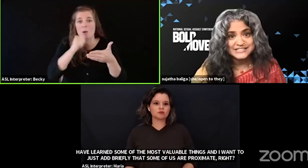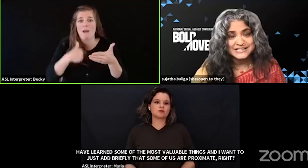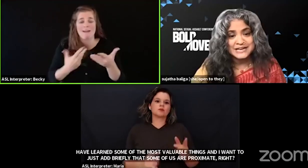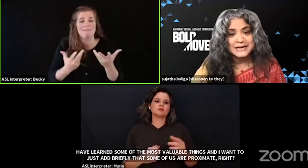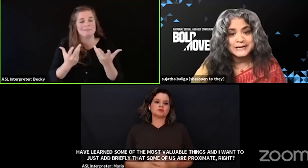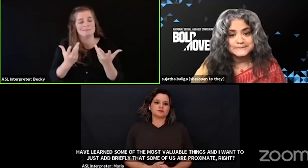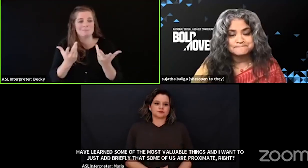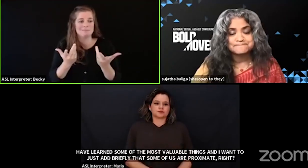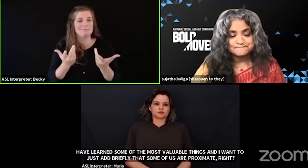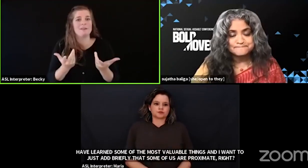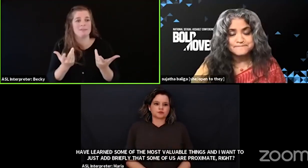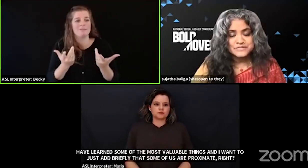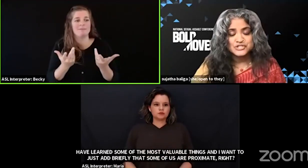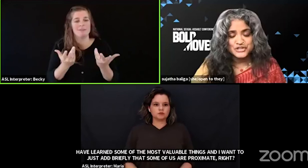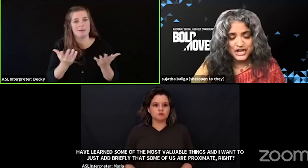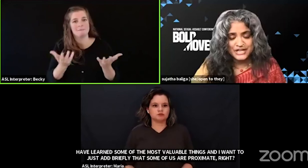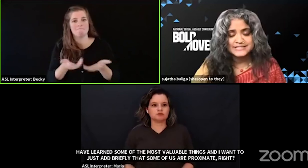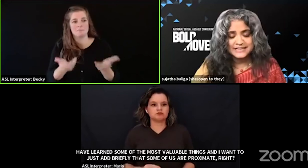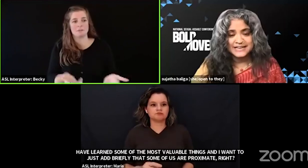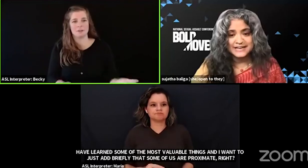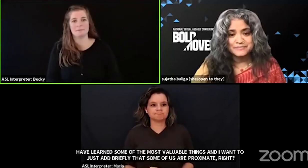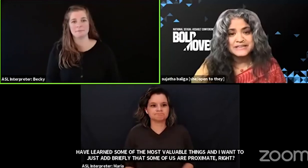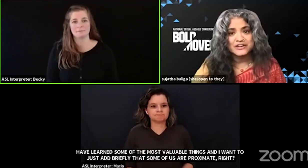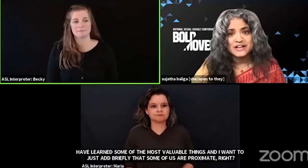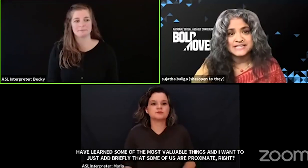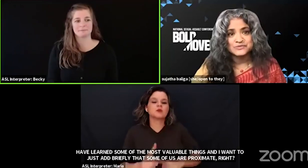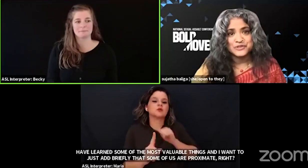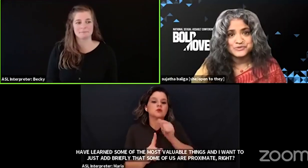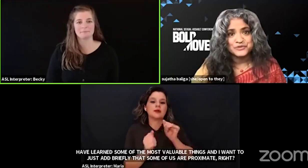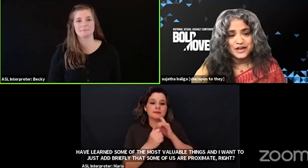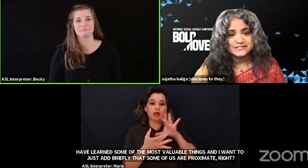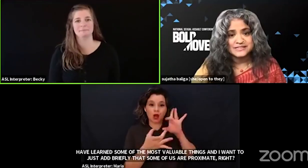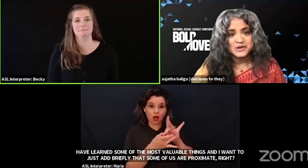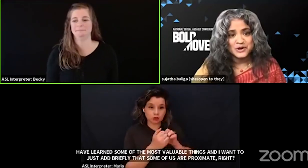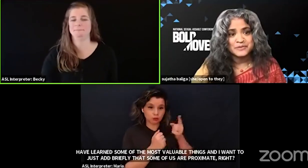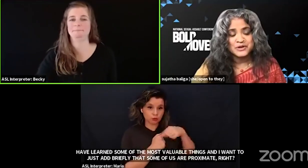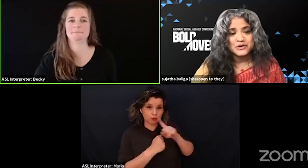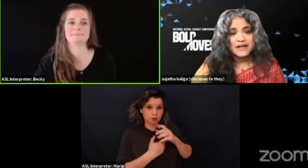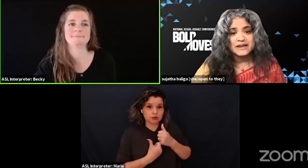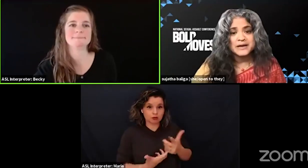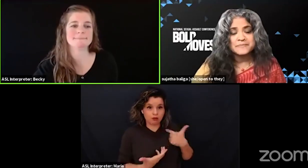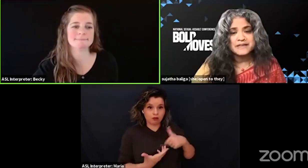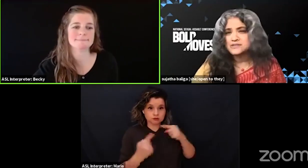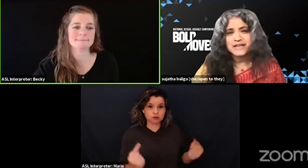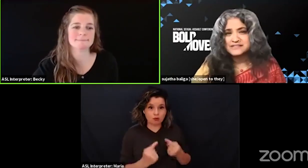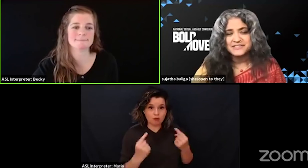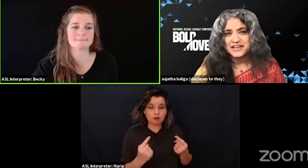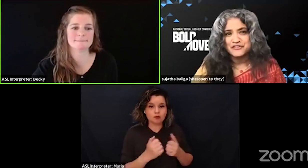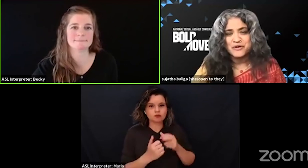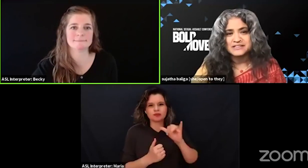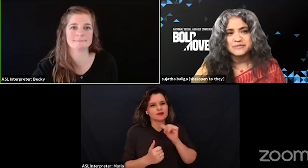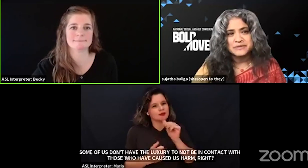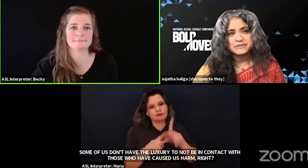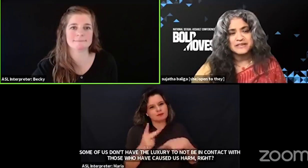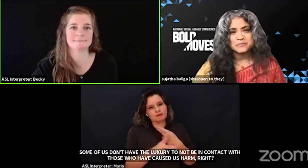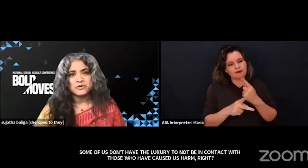not be in contact with those who have caused us harm, right? And so that's not the kind of